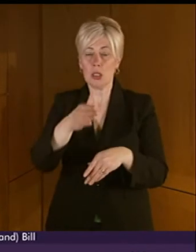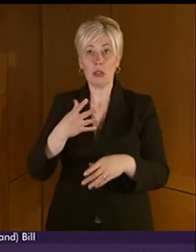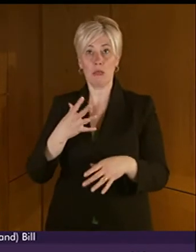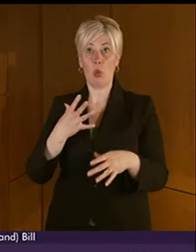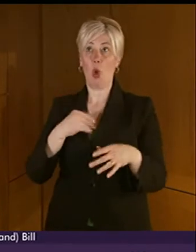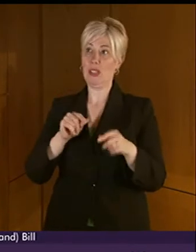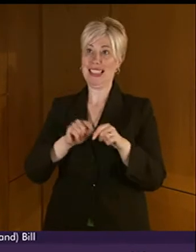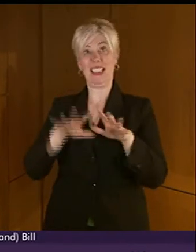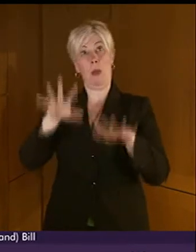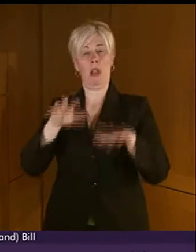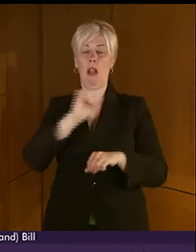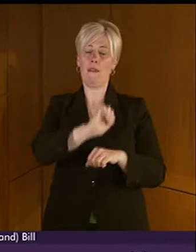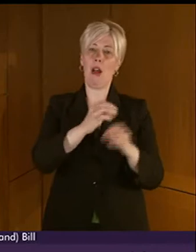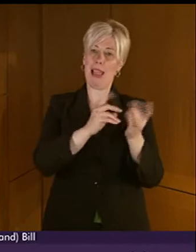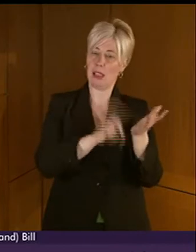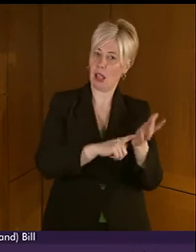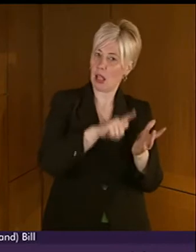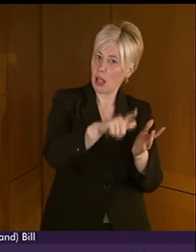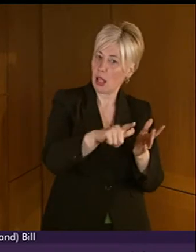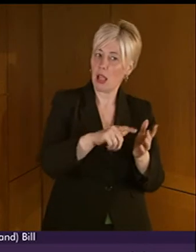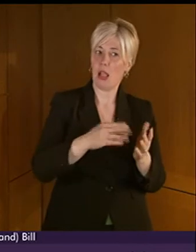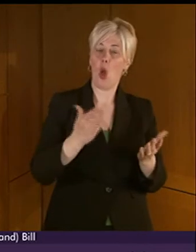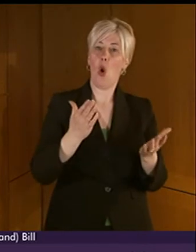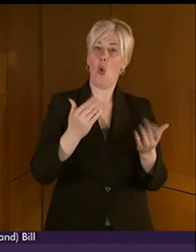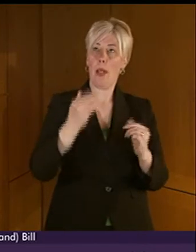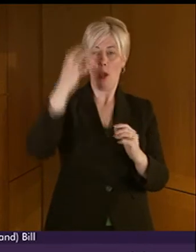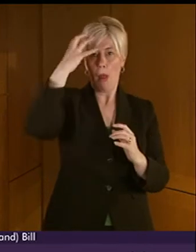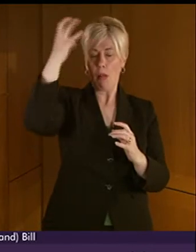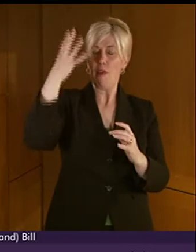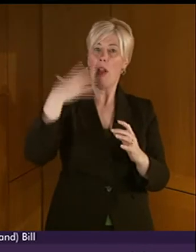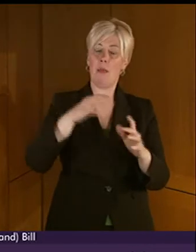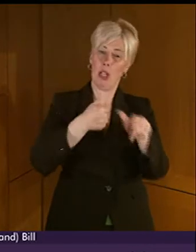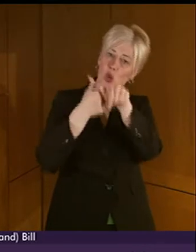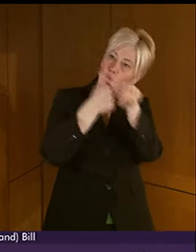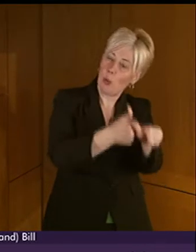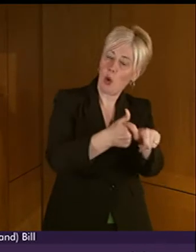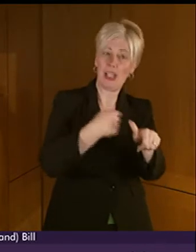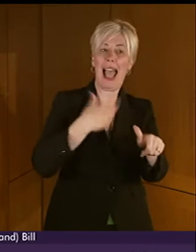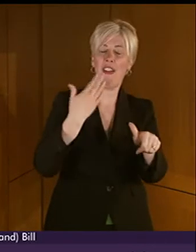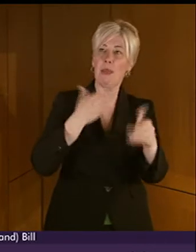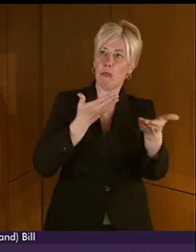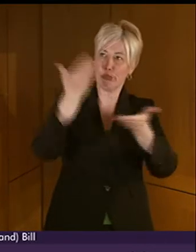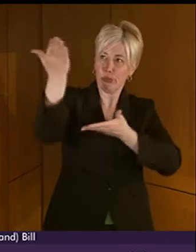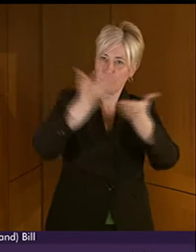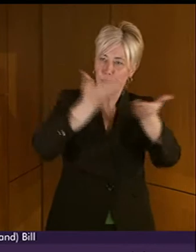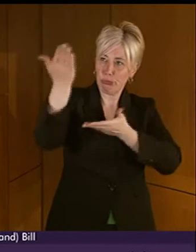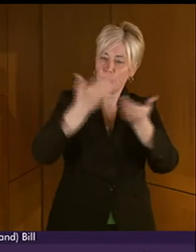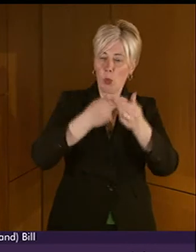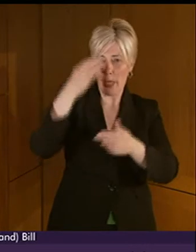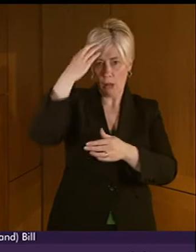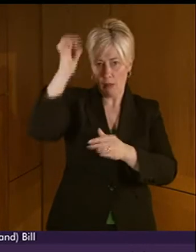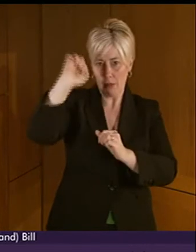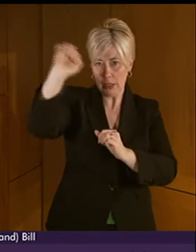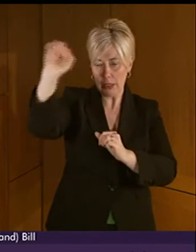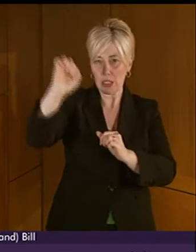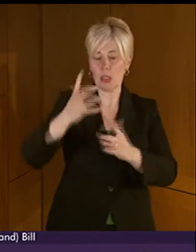I welcome the Government's support for the bill. I've been having a constructive dialogue with the Minister and officials and I